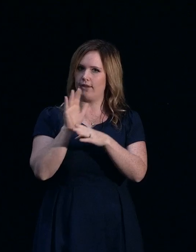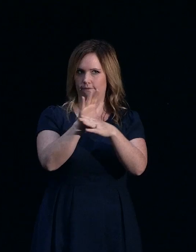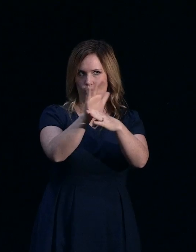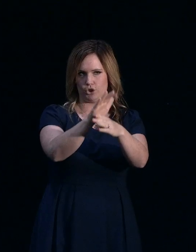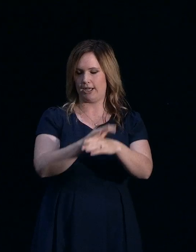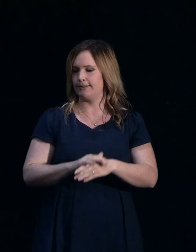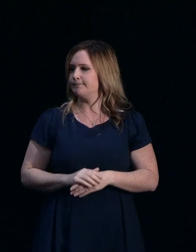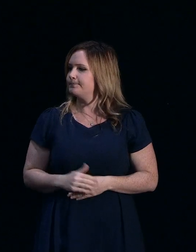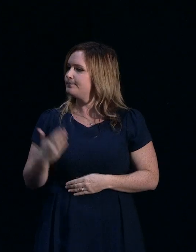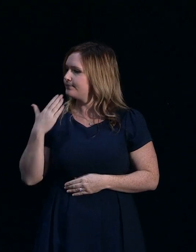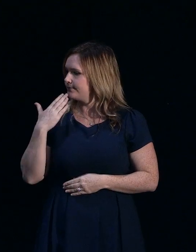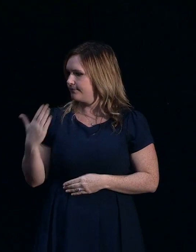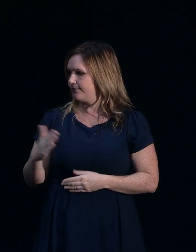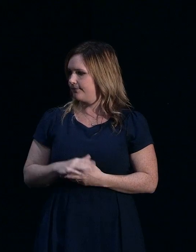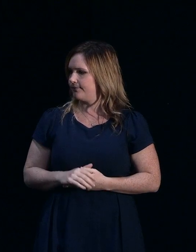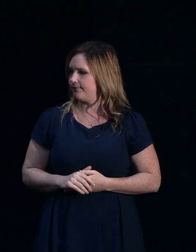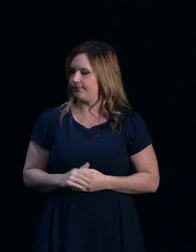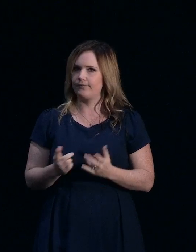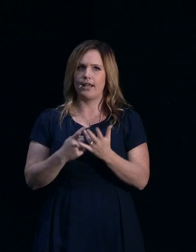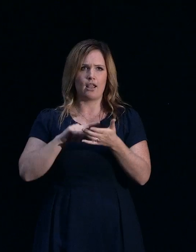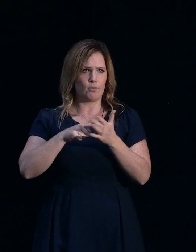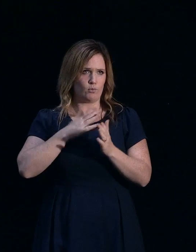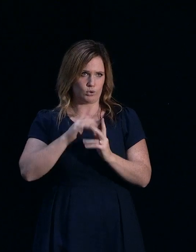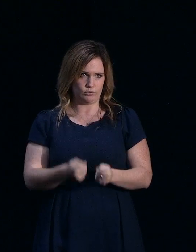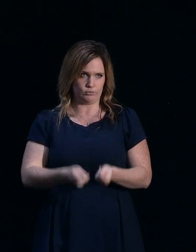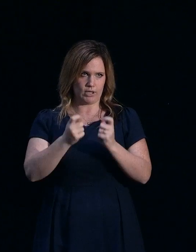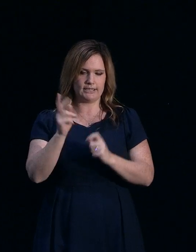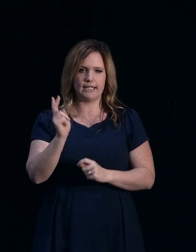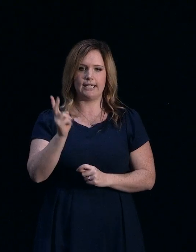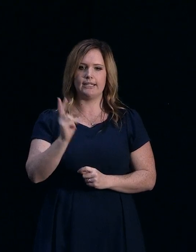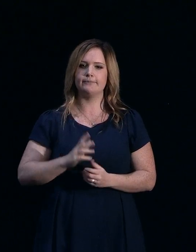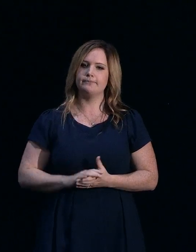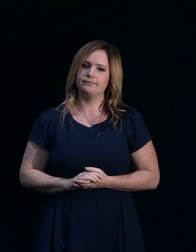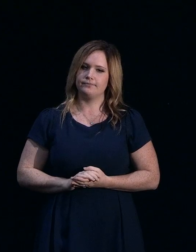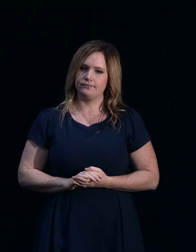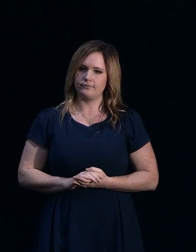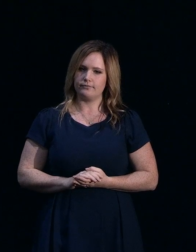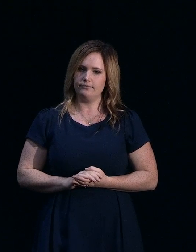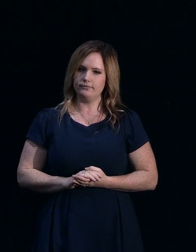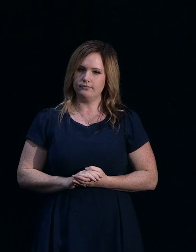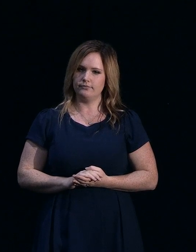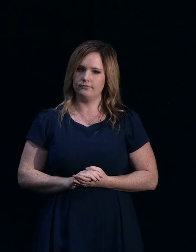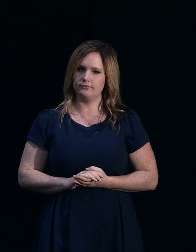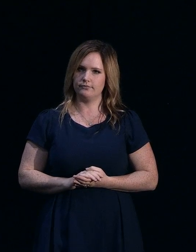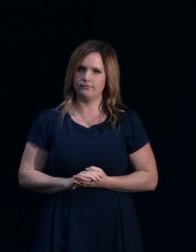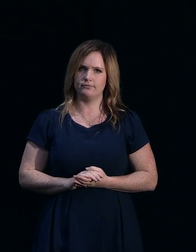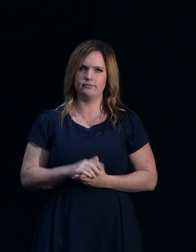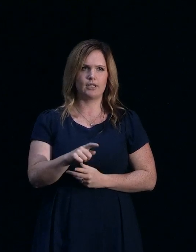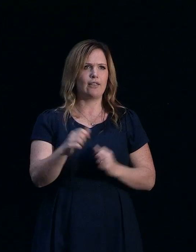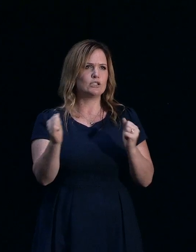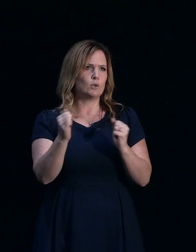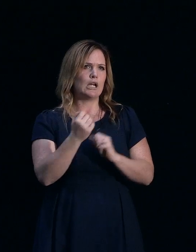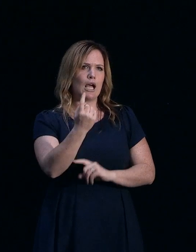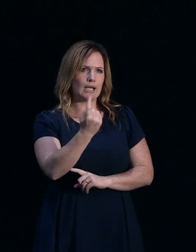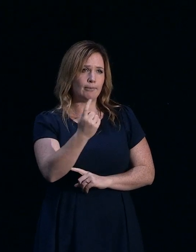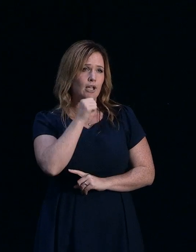Thanks. But the other point that I'd just like to reinforce as well, if you are, we're going to go into a difficult winter. If you are